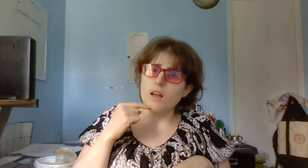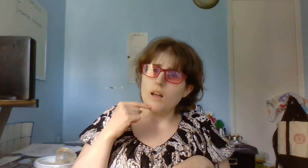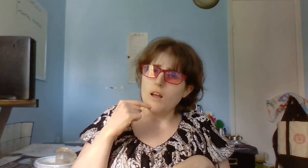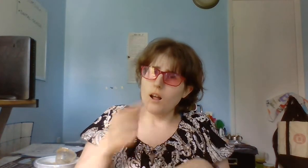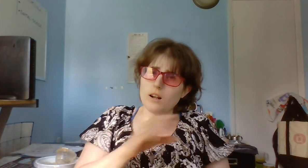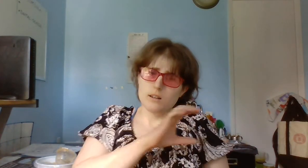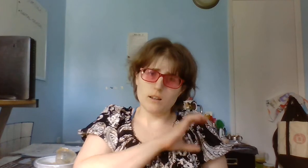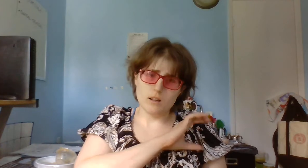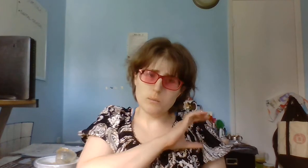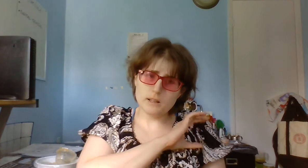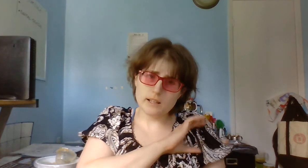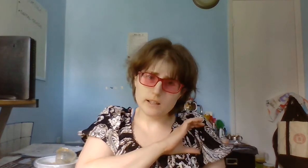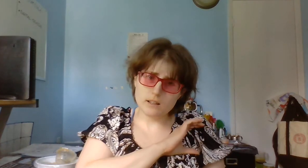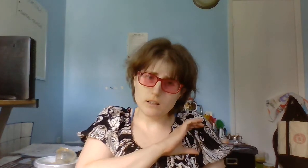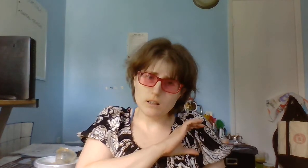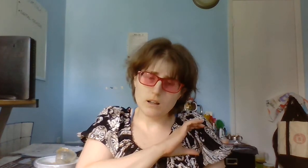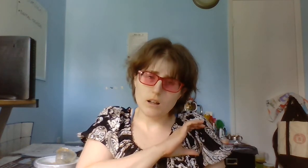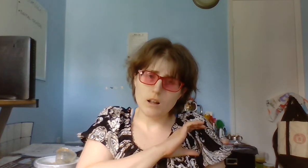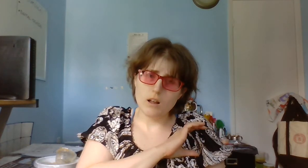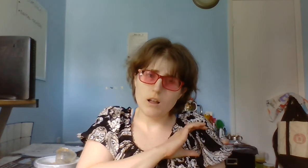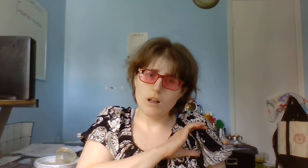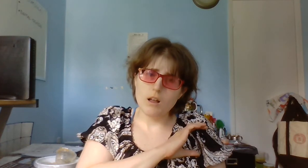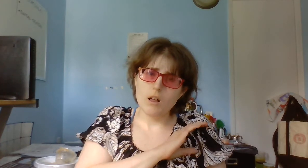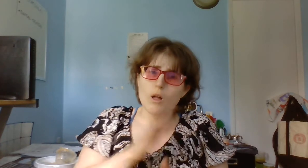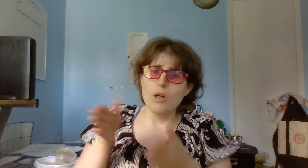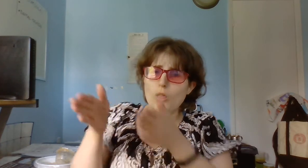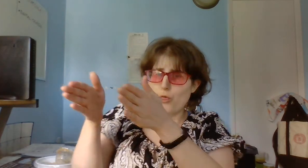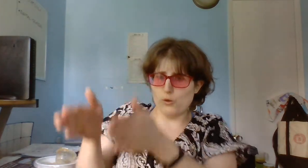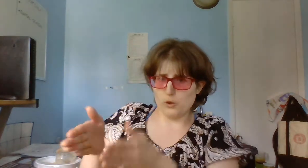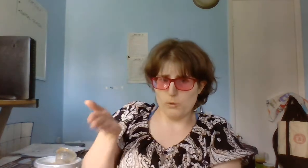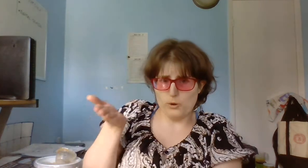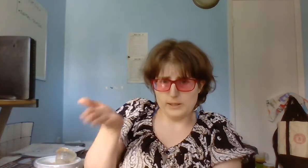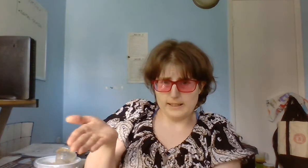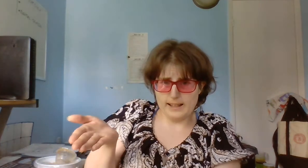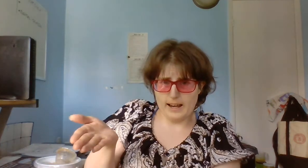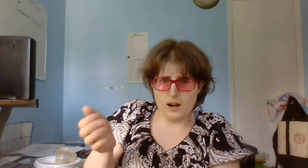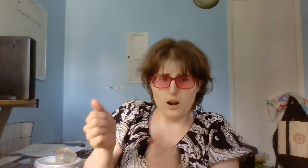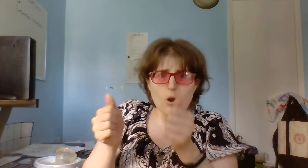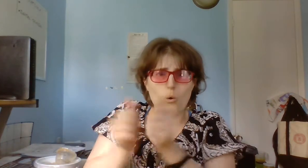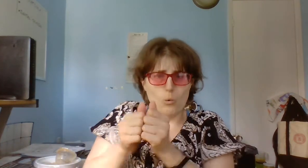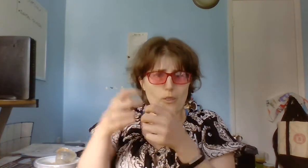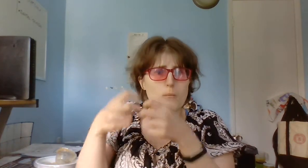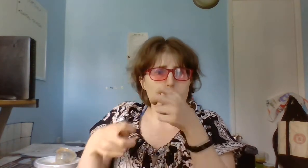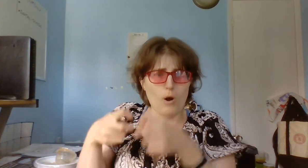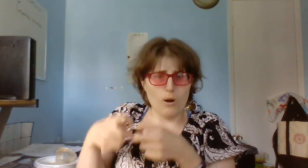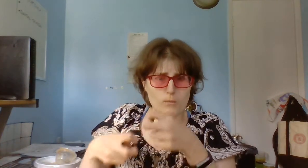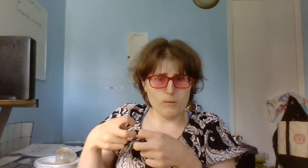Tell the police. There's a person there with a problem.